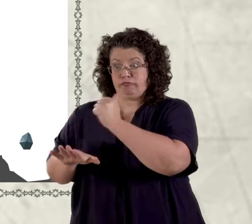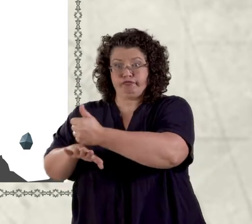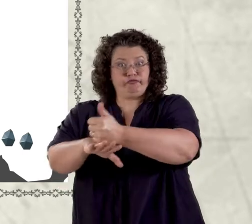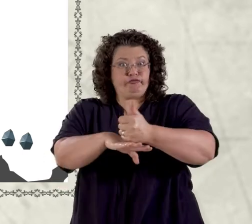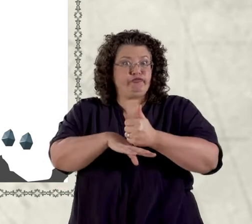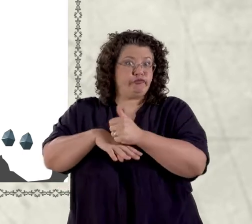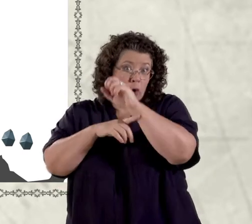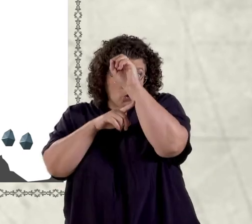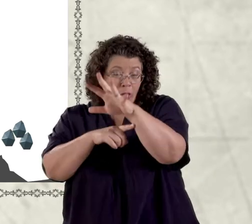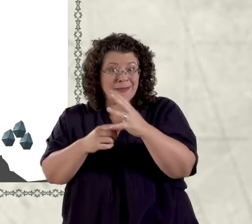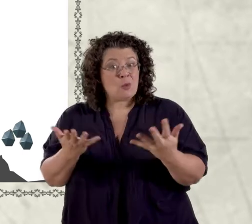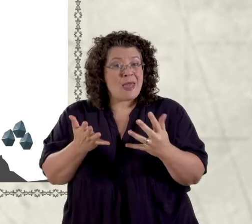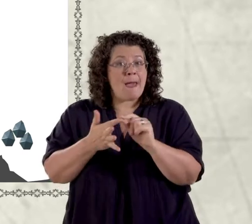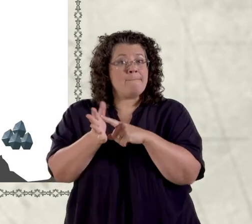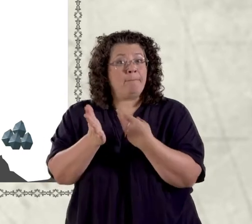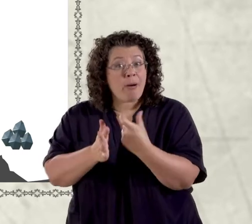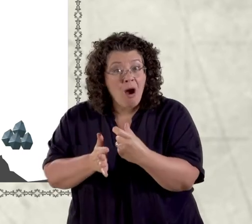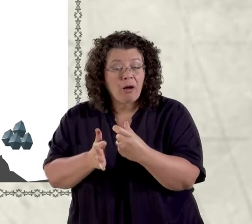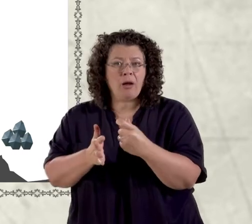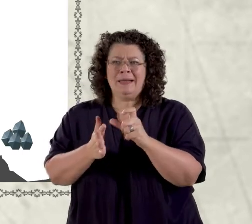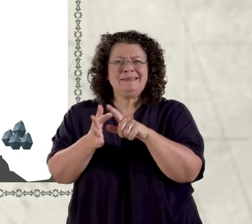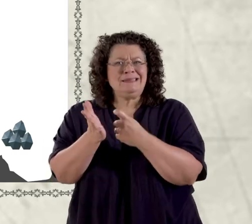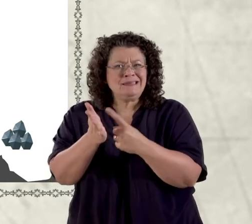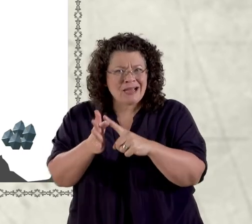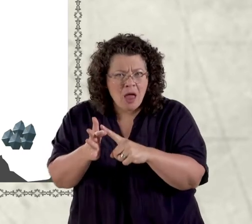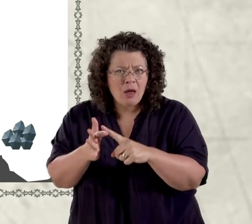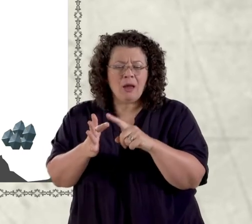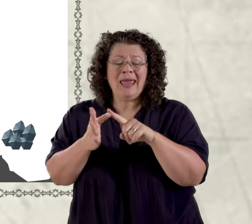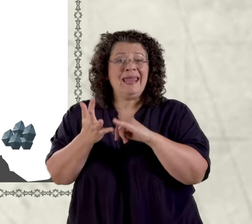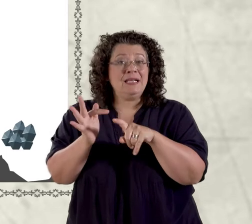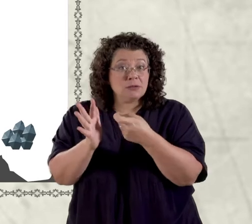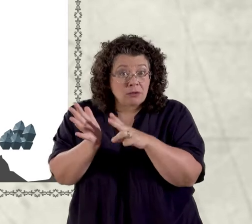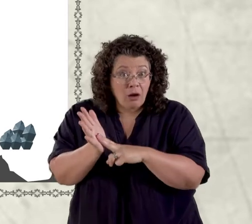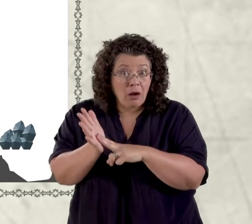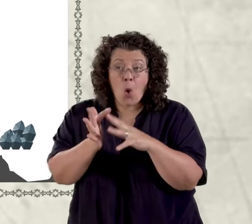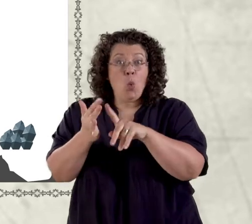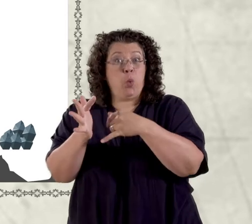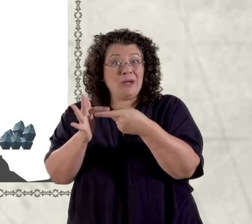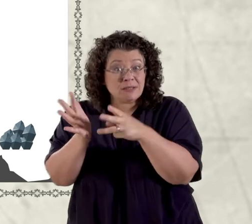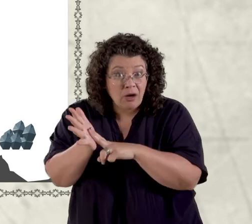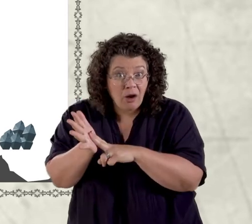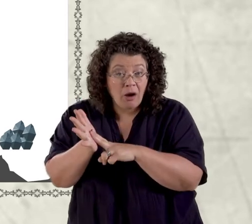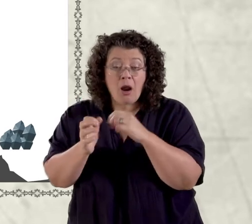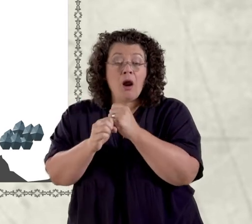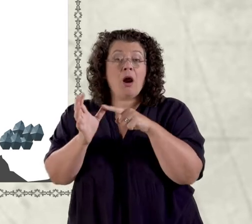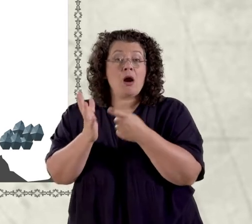and dare eastern western garu and lady windsor there were